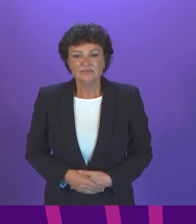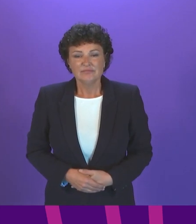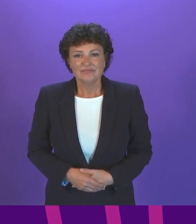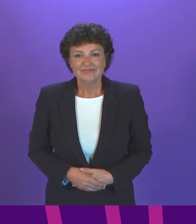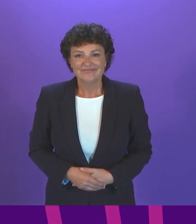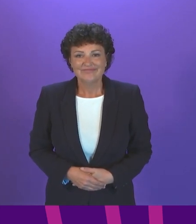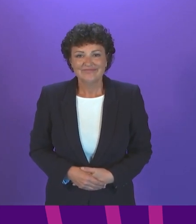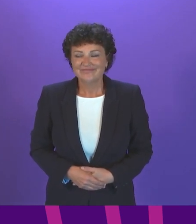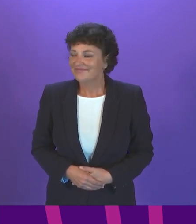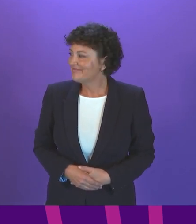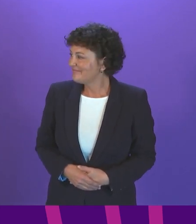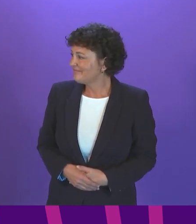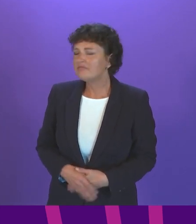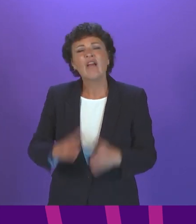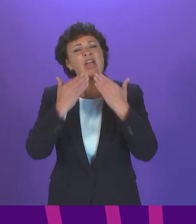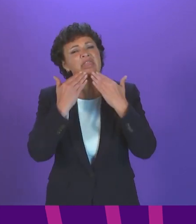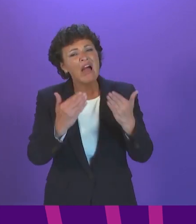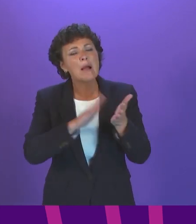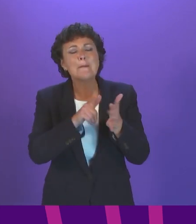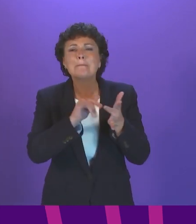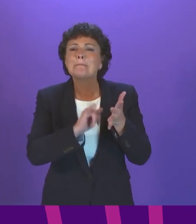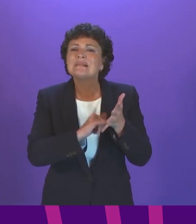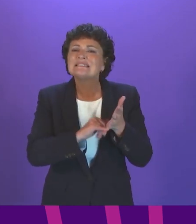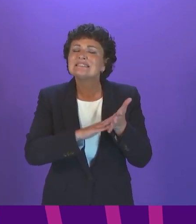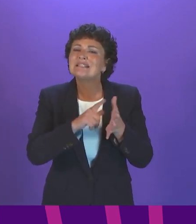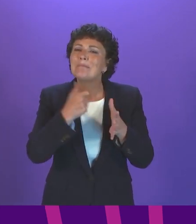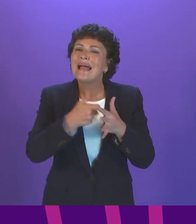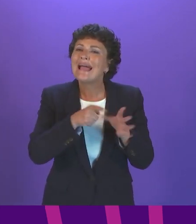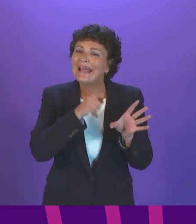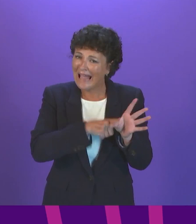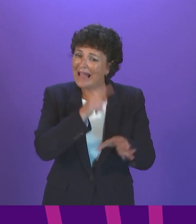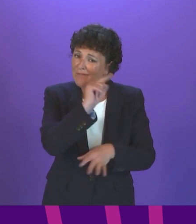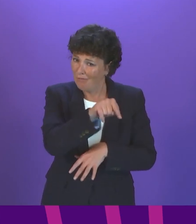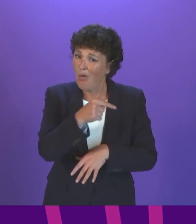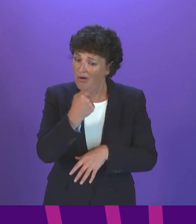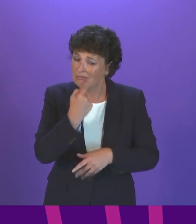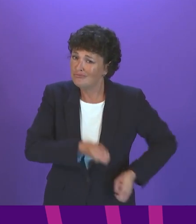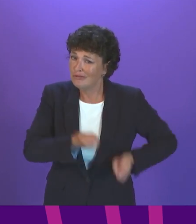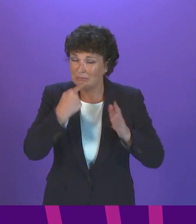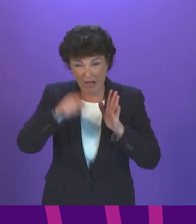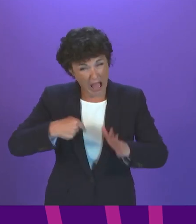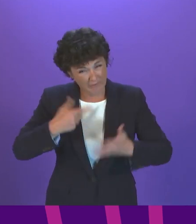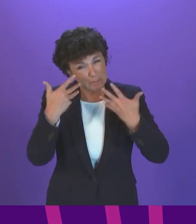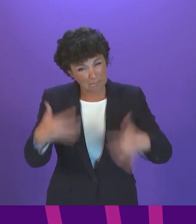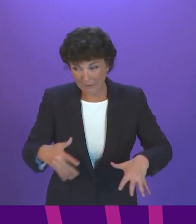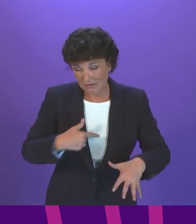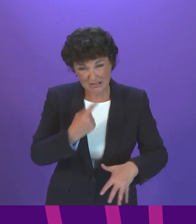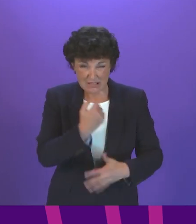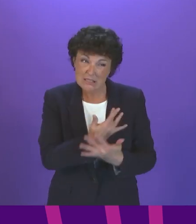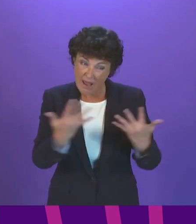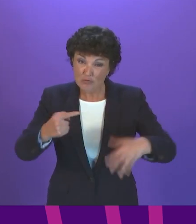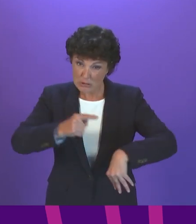I thank Ms Mackay for that point of order. I have several times asked members for quiet